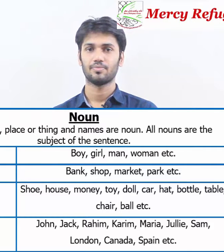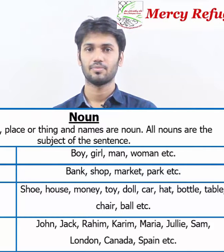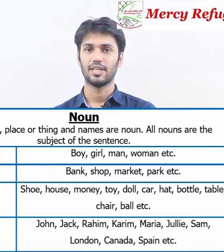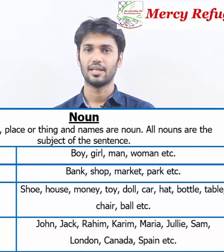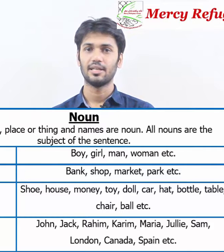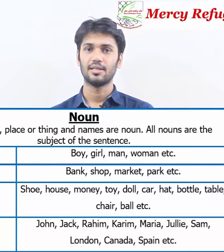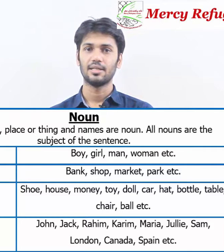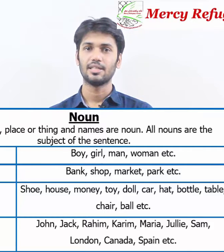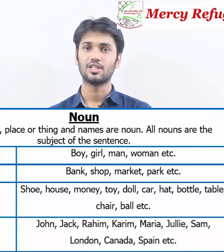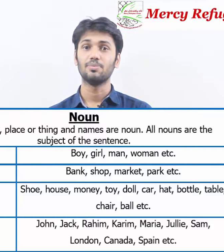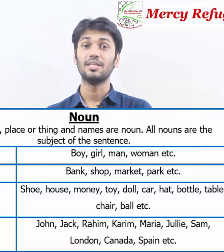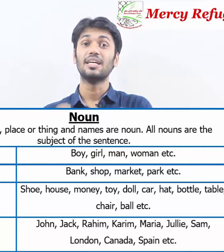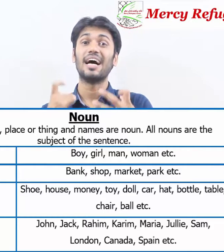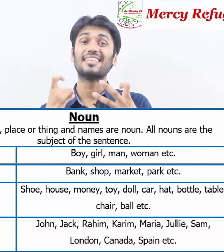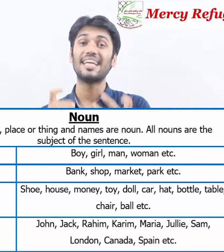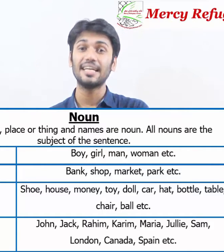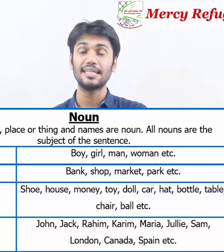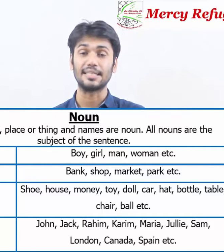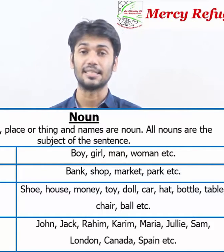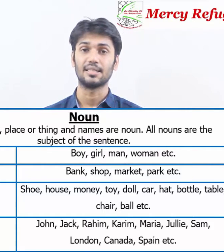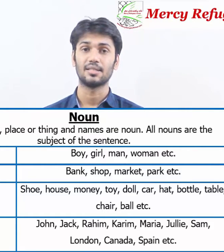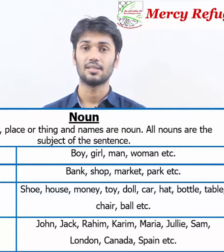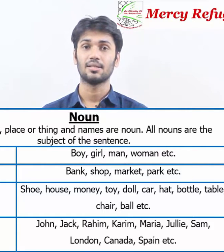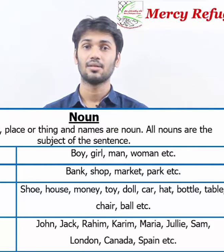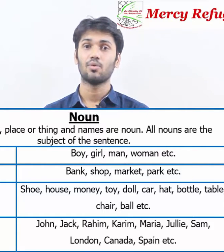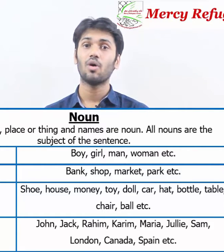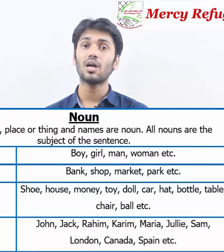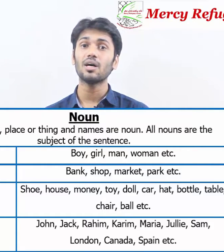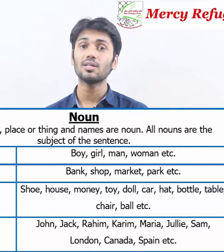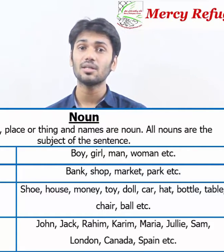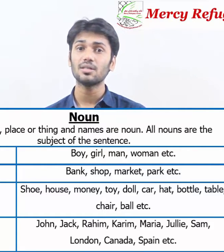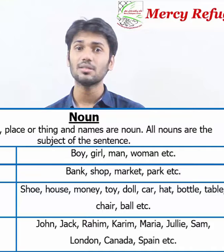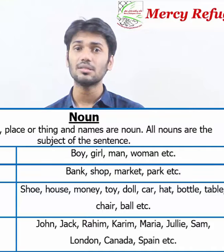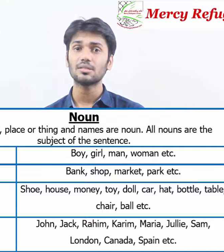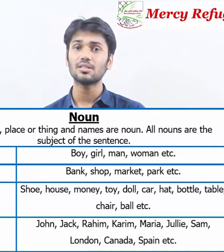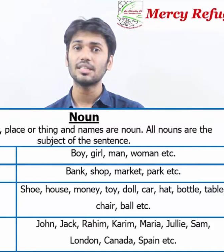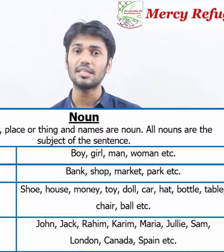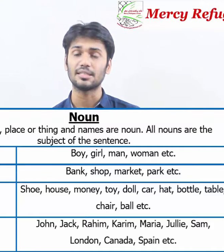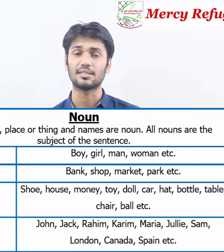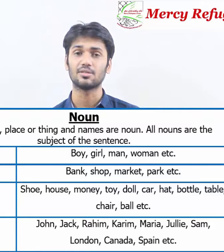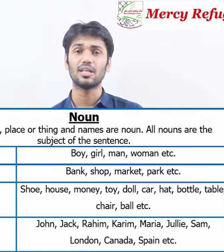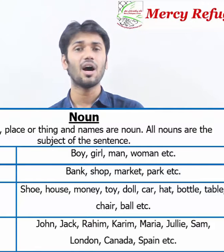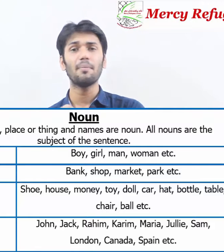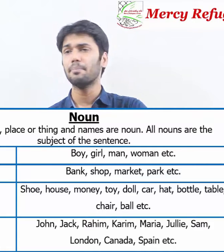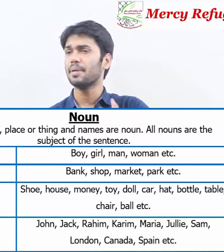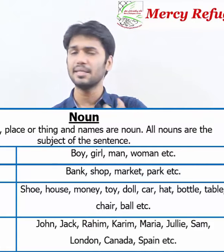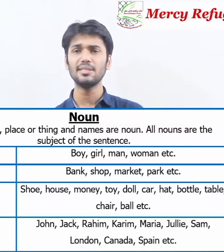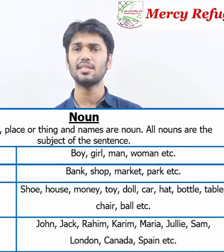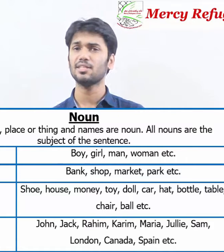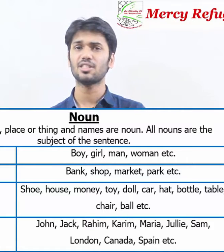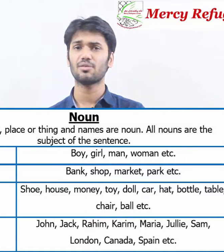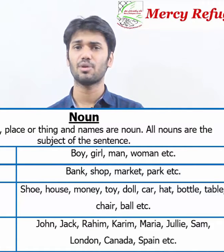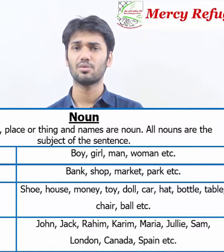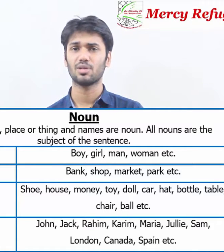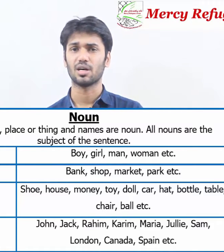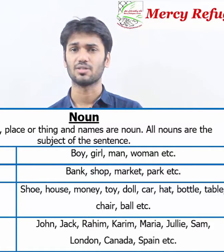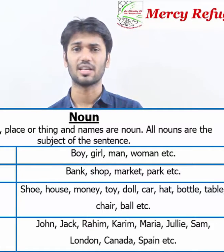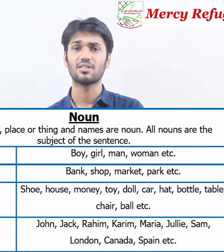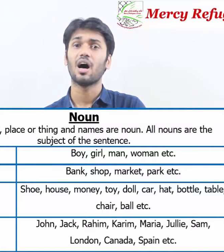then it could be a thing what are the things there are many things I want us that